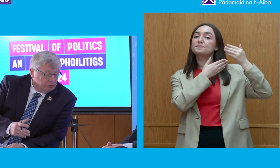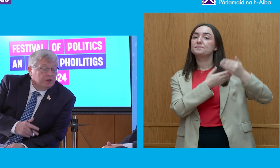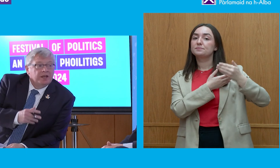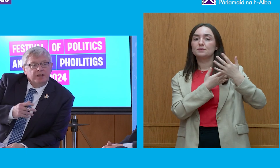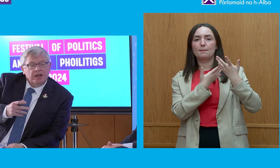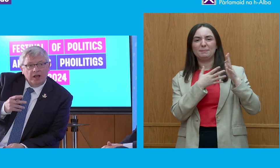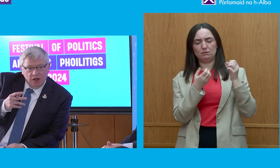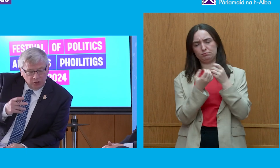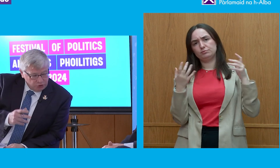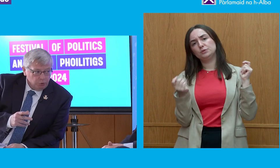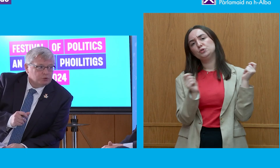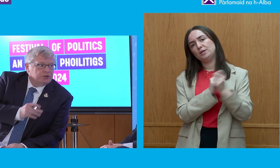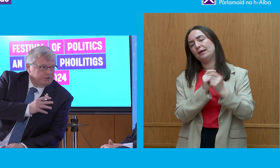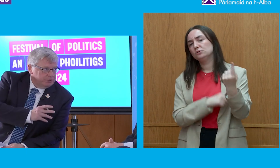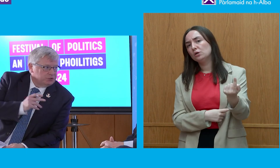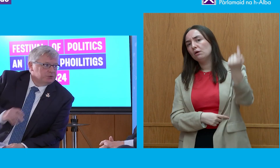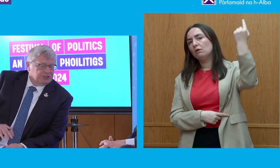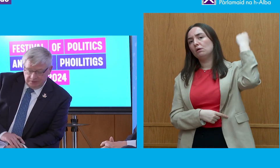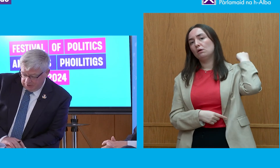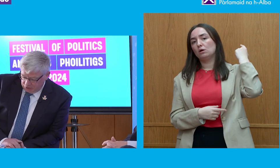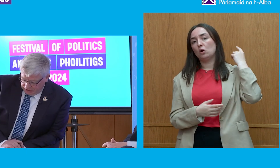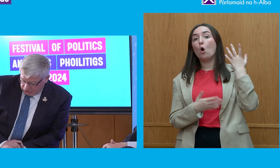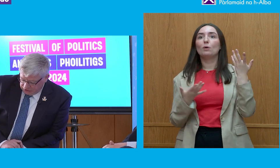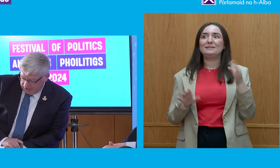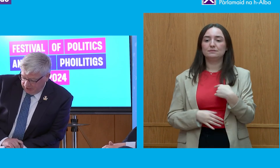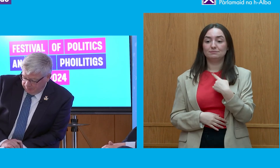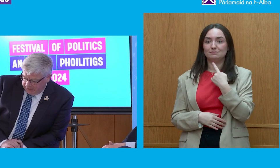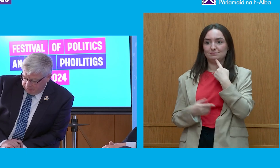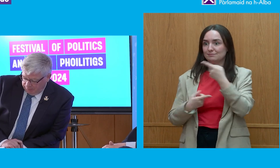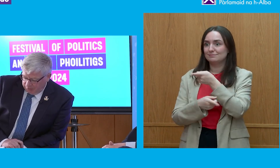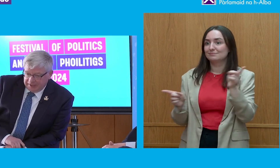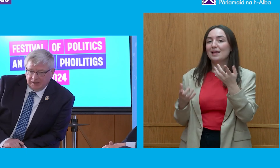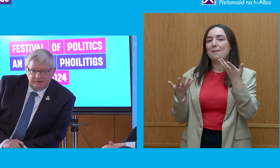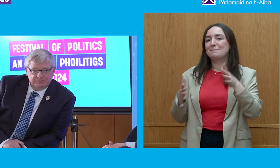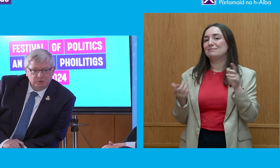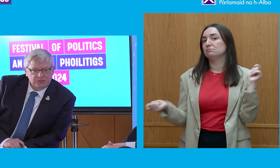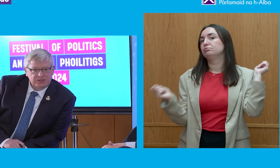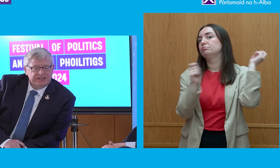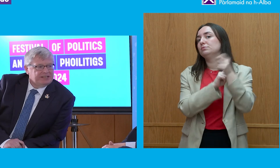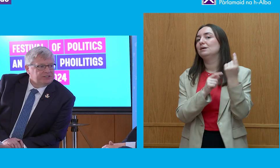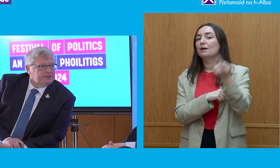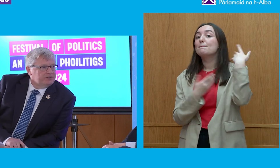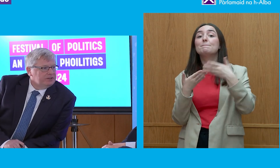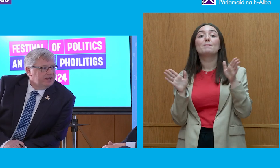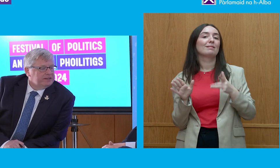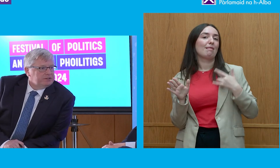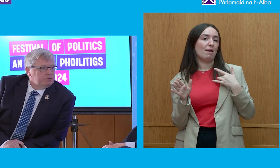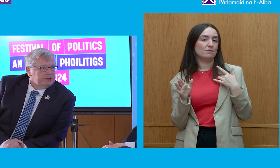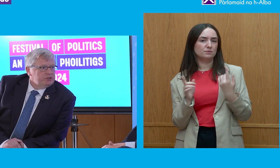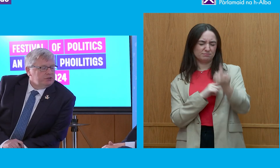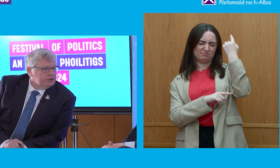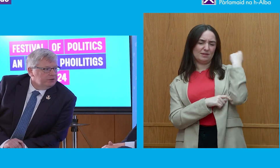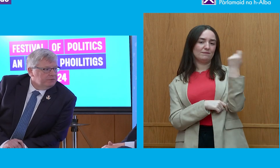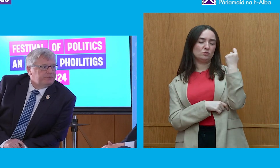change or are taught that we saw significant changes in public life, what's the lesson that